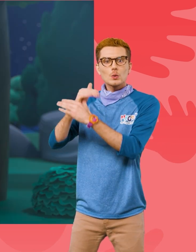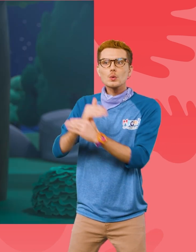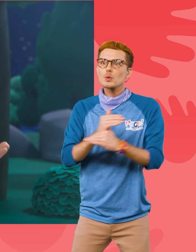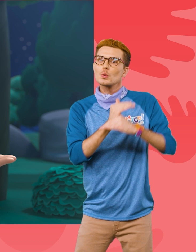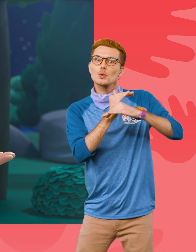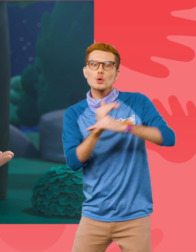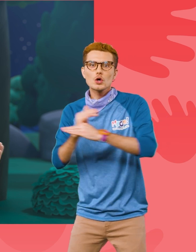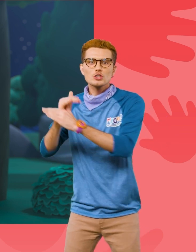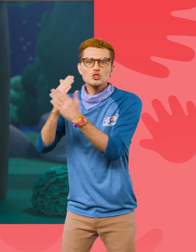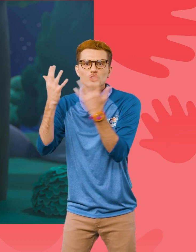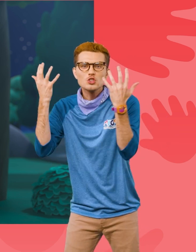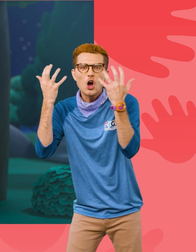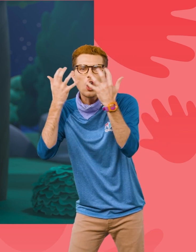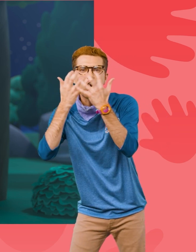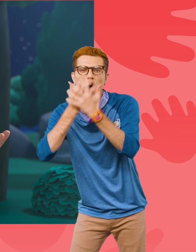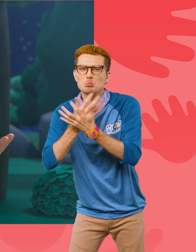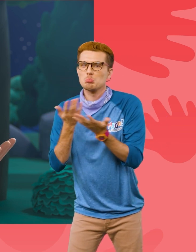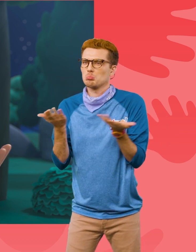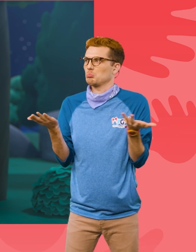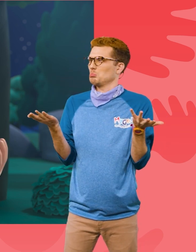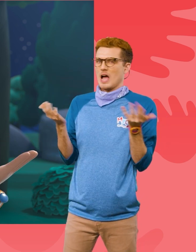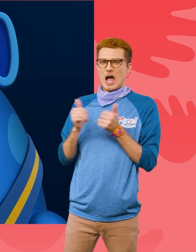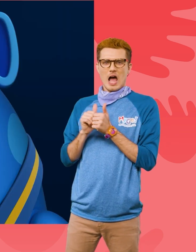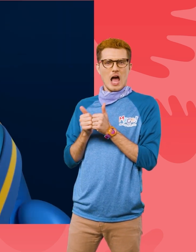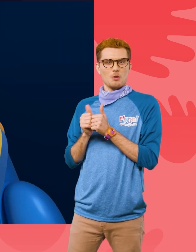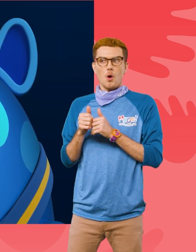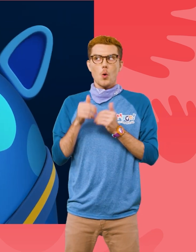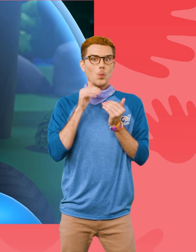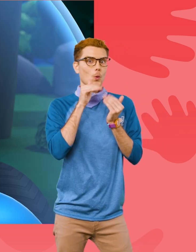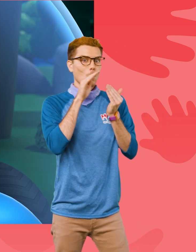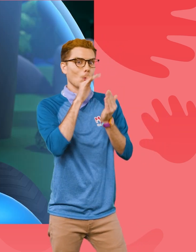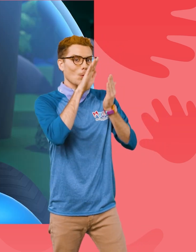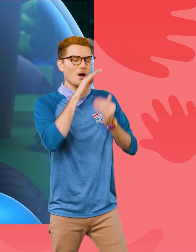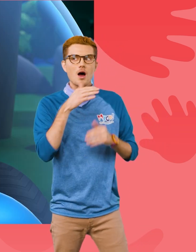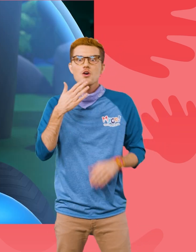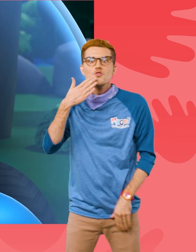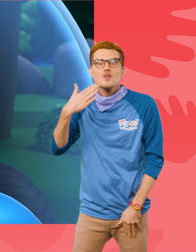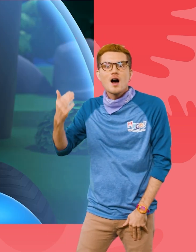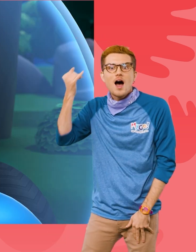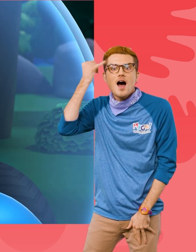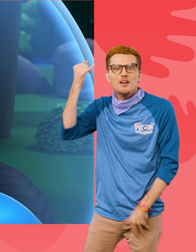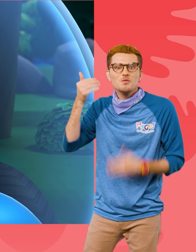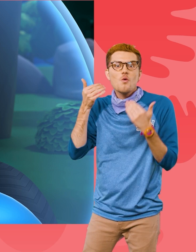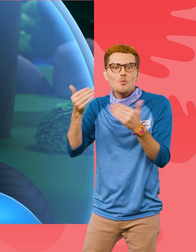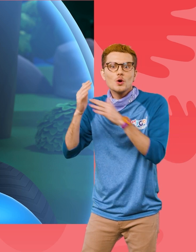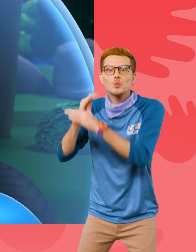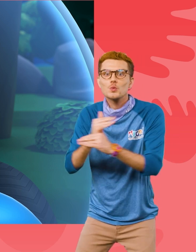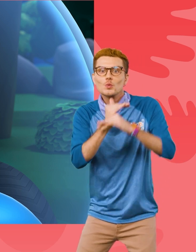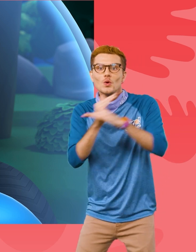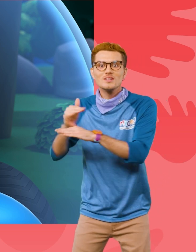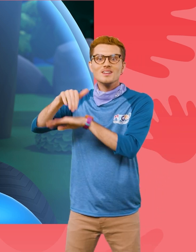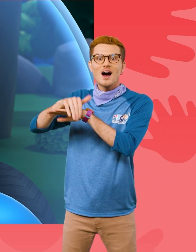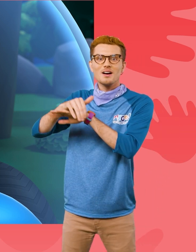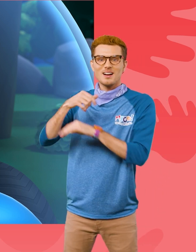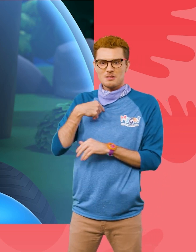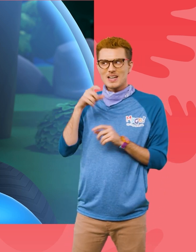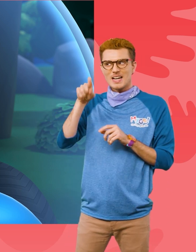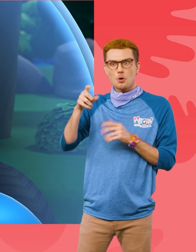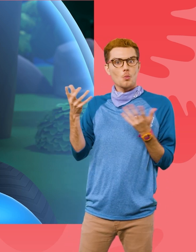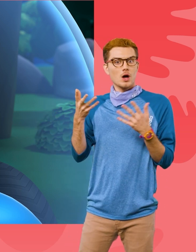wonder, how do bats fly in the dark? Good idea, Debo! Let's take flight in the night! I'm going to